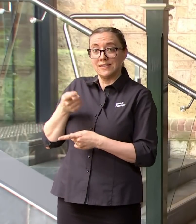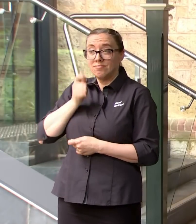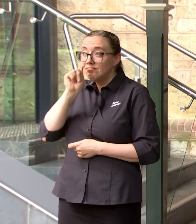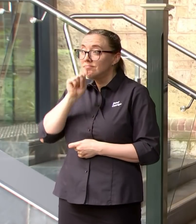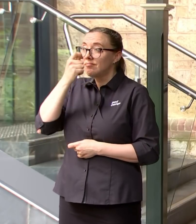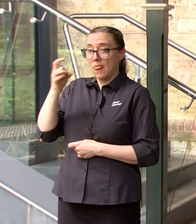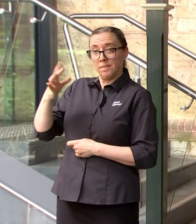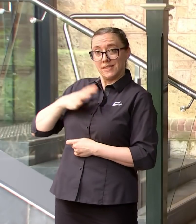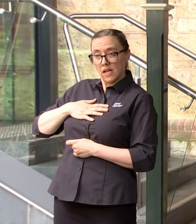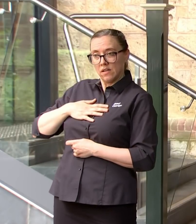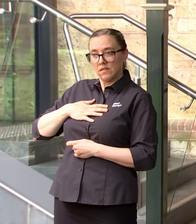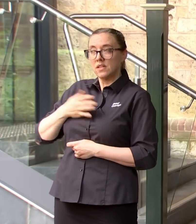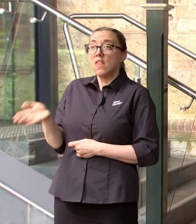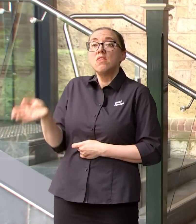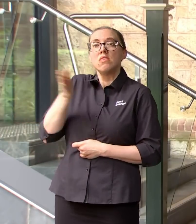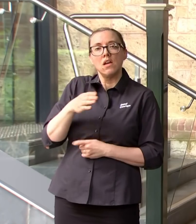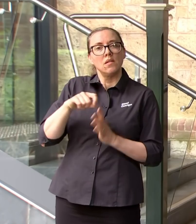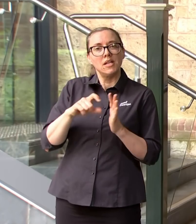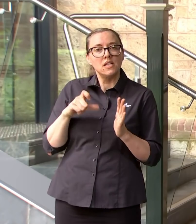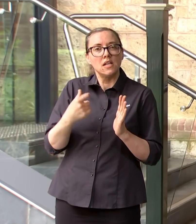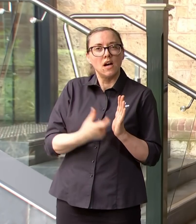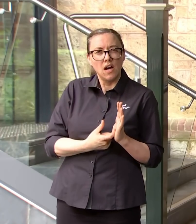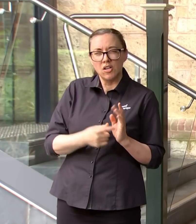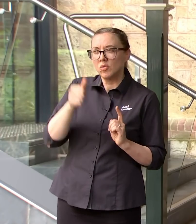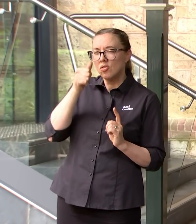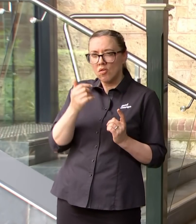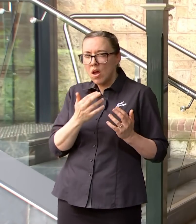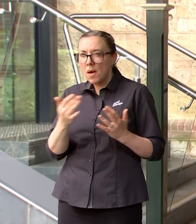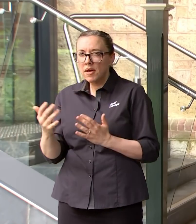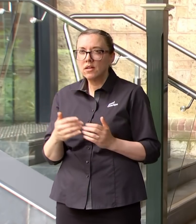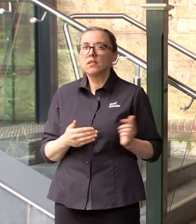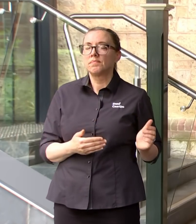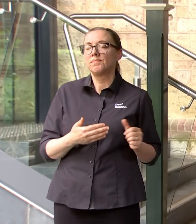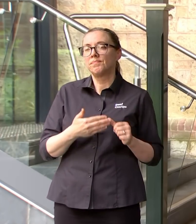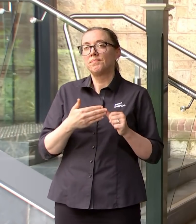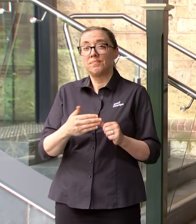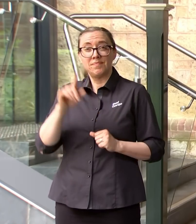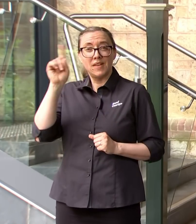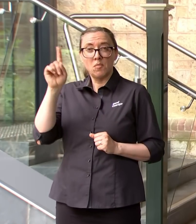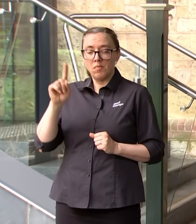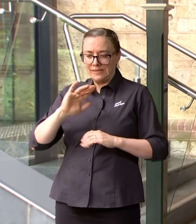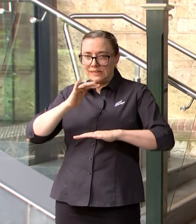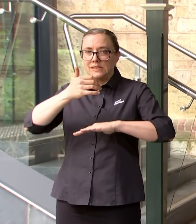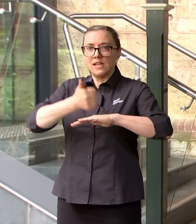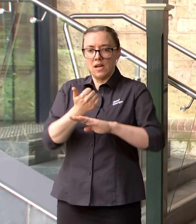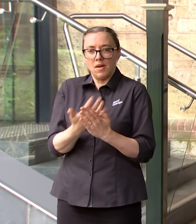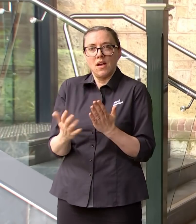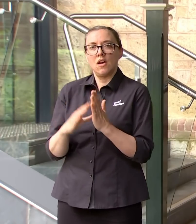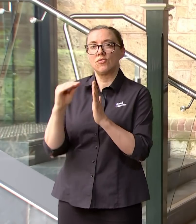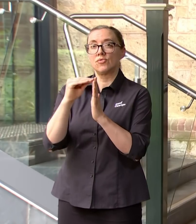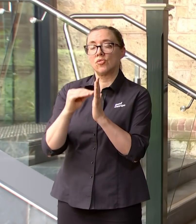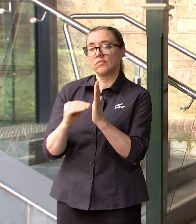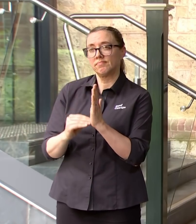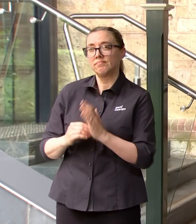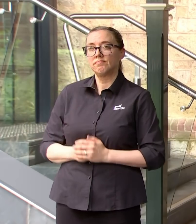those visions? No it's it's obviously pretty light at the moment we're just putting those systems in place because at the moment the requirement is if you have